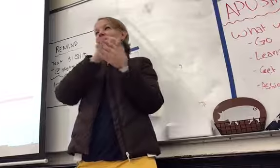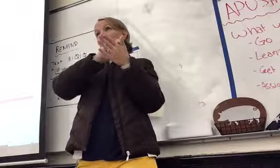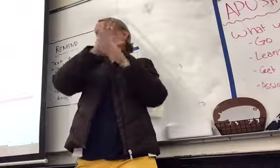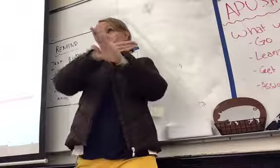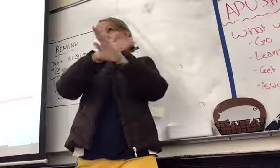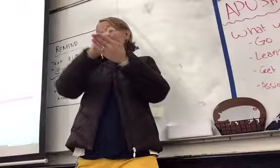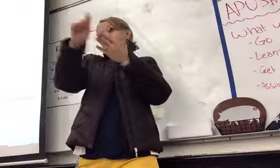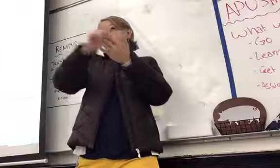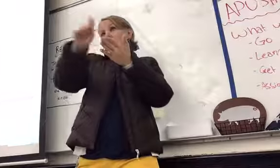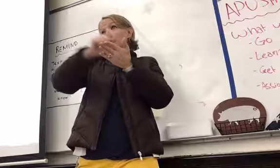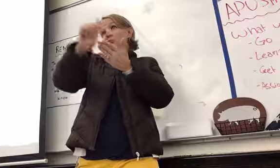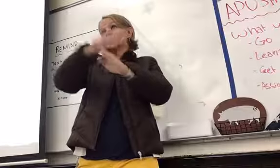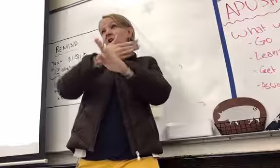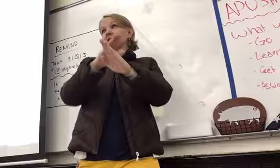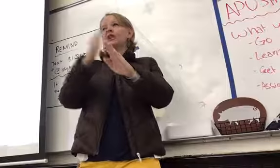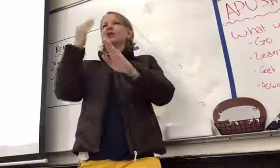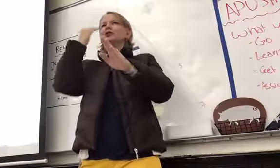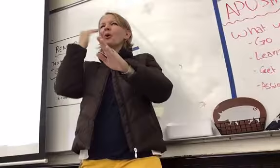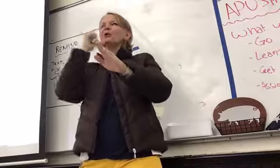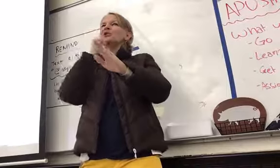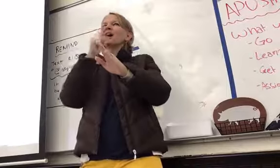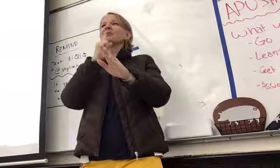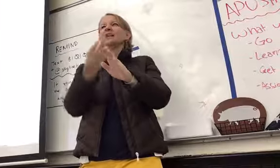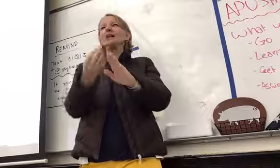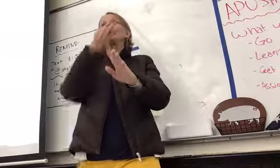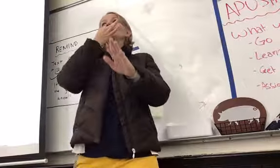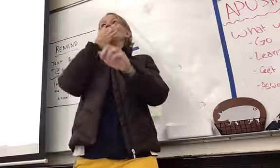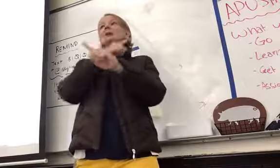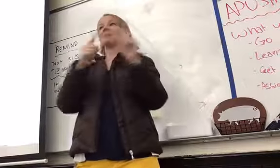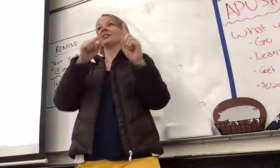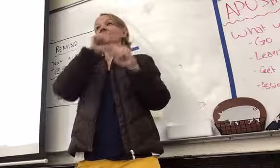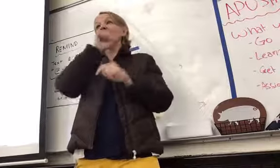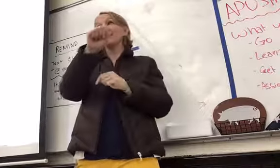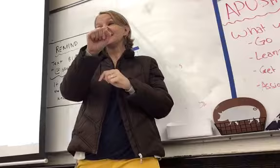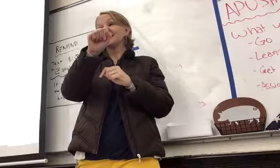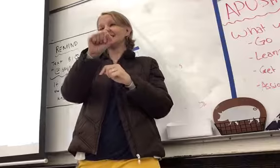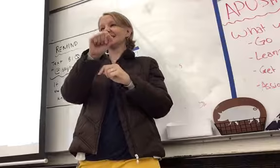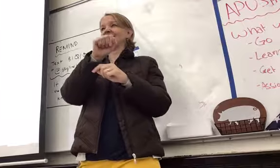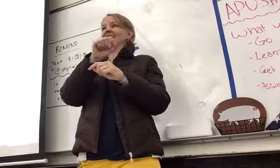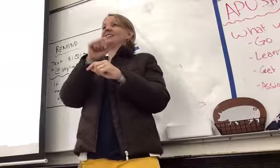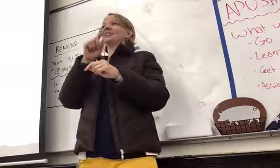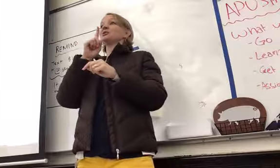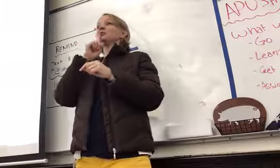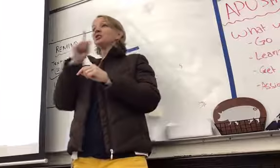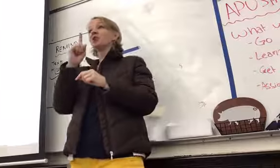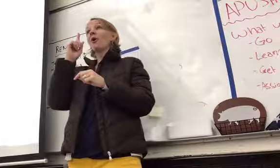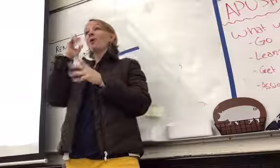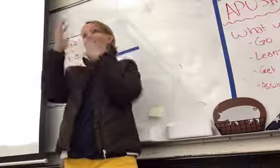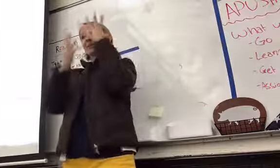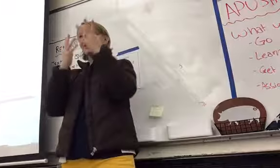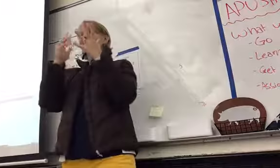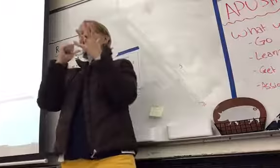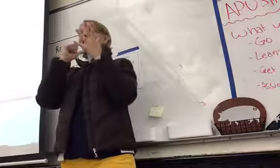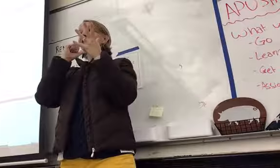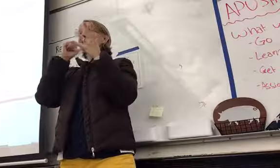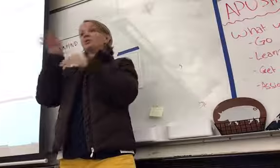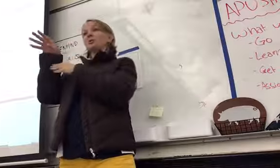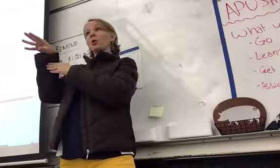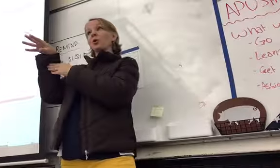knew she wasn't very good, but it was her passion. And so, and she was so embarrassed, she wouldn't even record her face. She actually recorded the wall when she was singing it, because she was